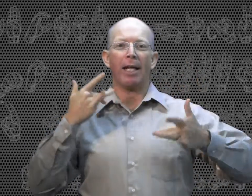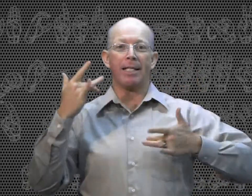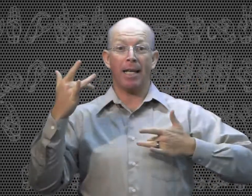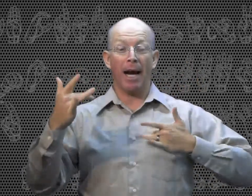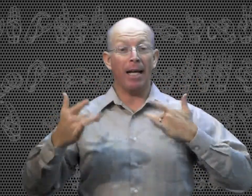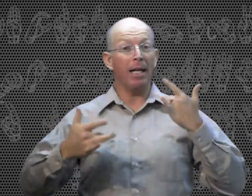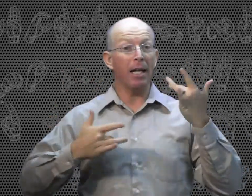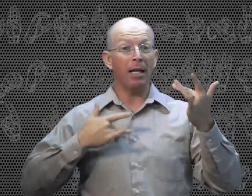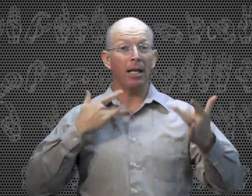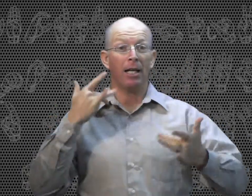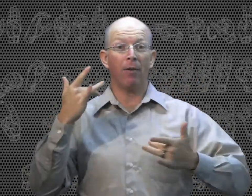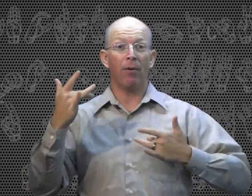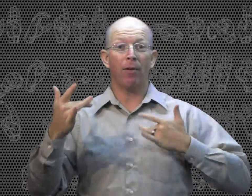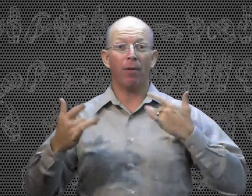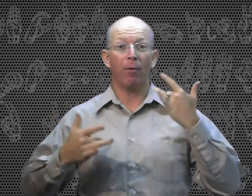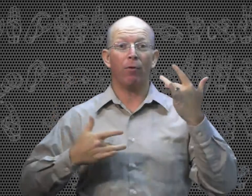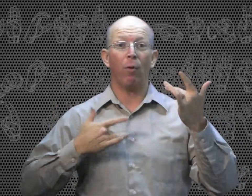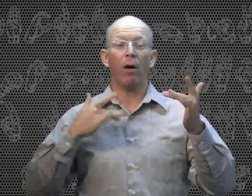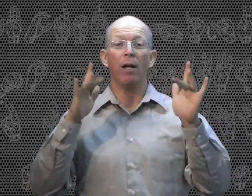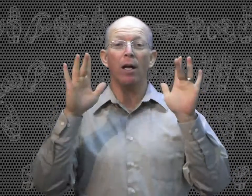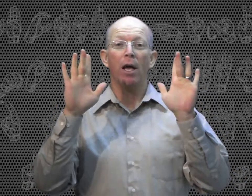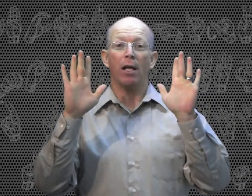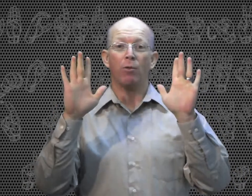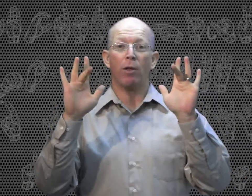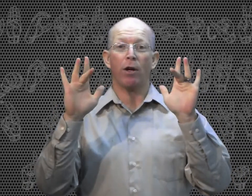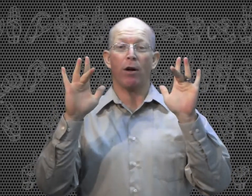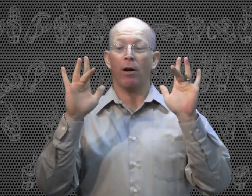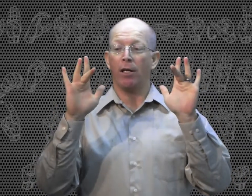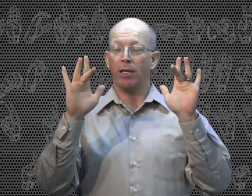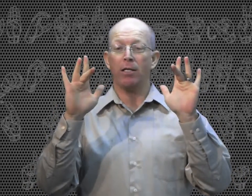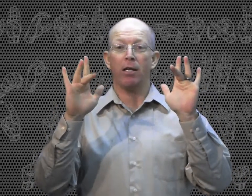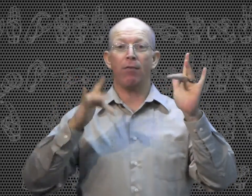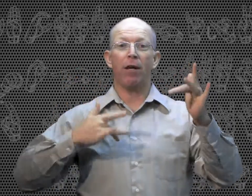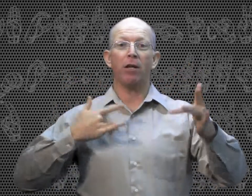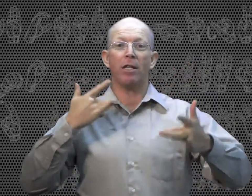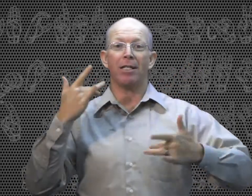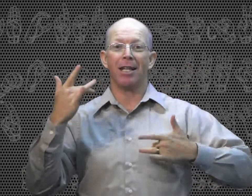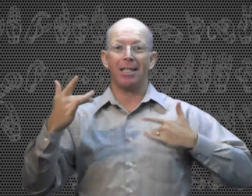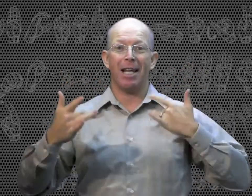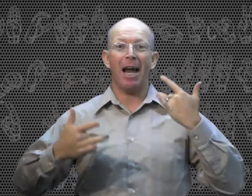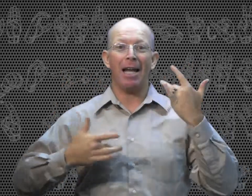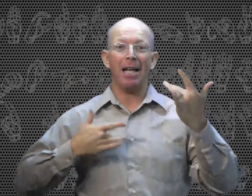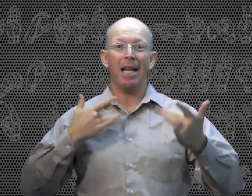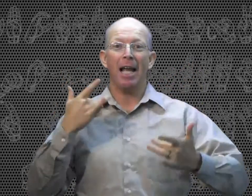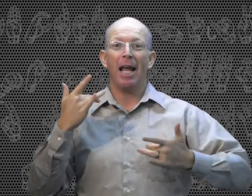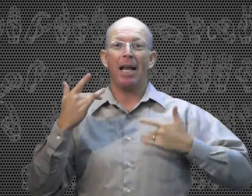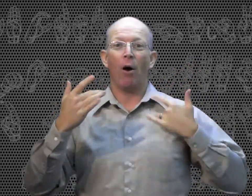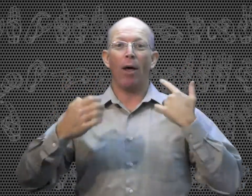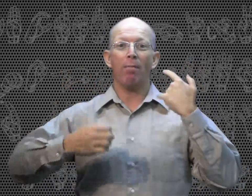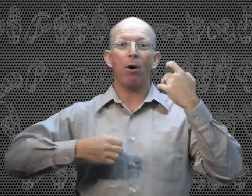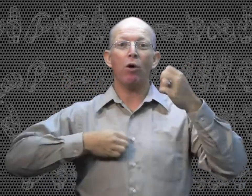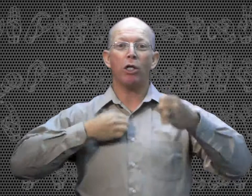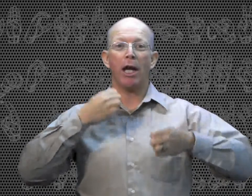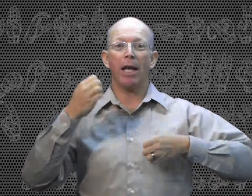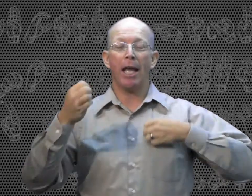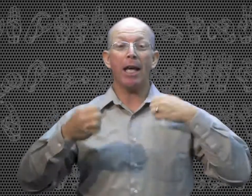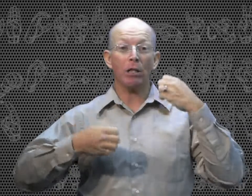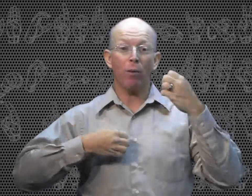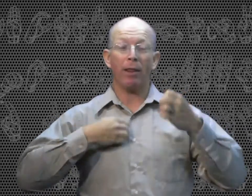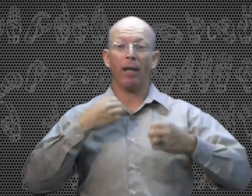excited that we've done before. It's with your sensitive fingers. It's excited. Now, emotion is with